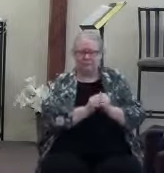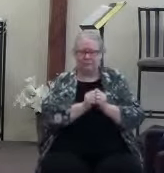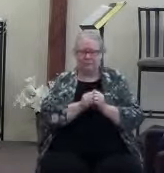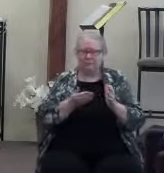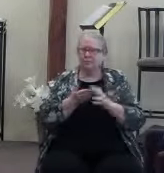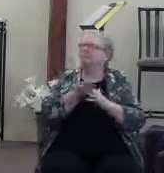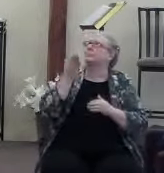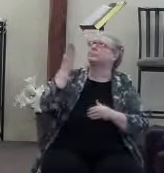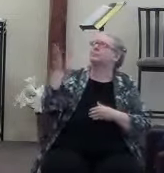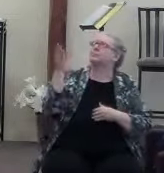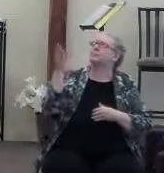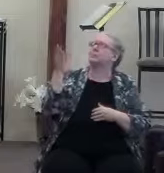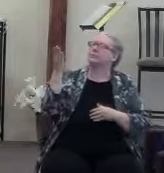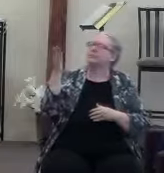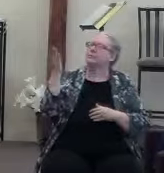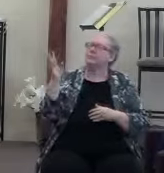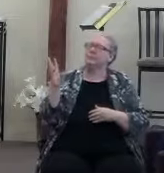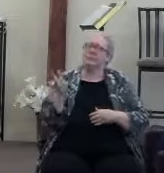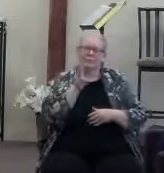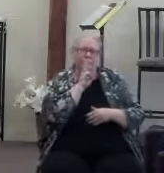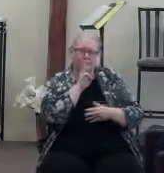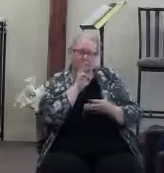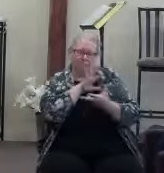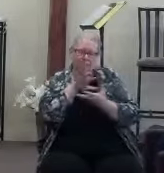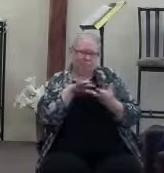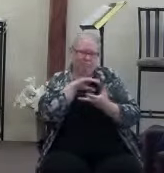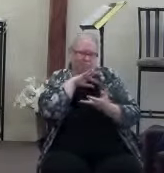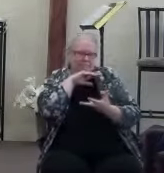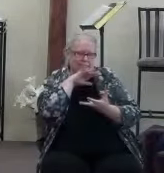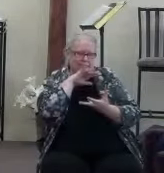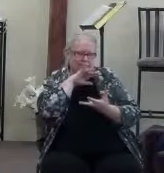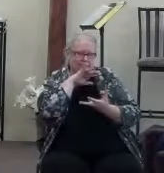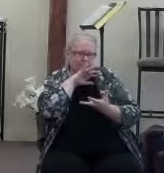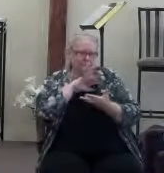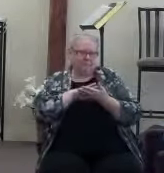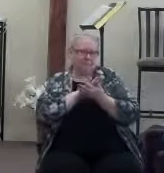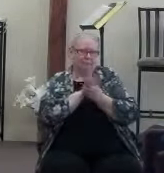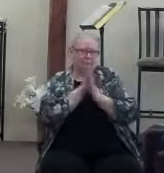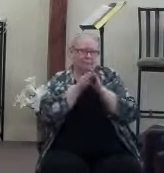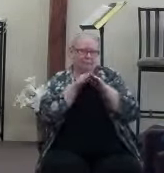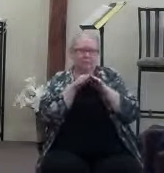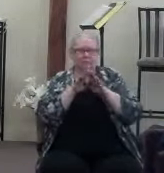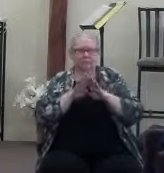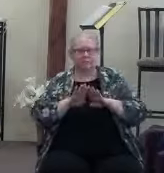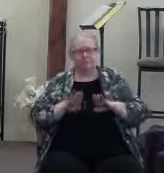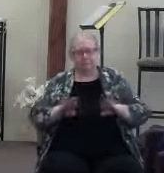You know, even monkeys stirred up water just settles and cleans eventually, but it takes time.